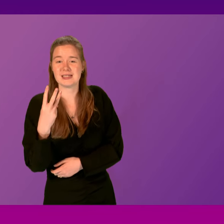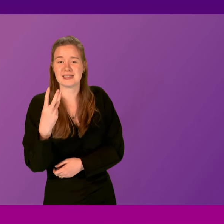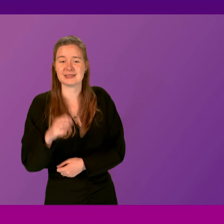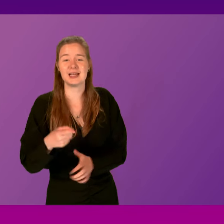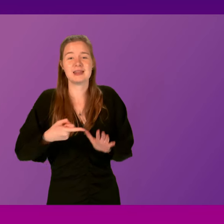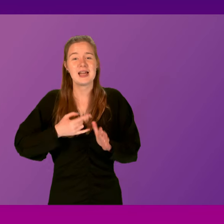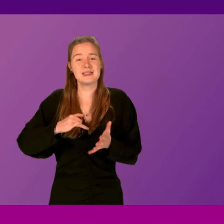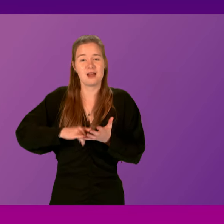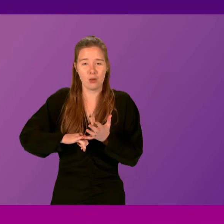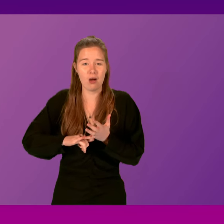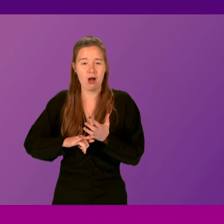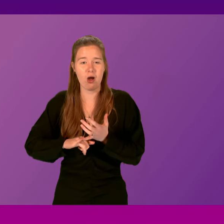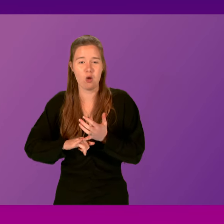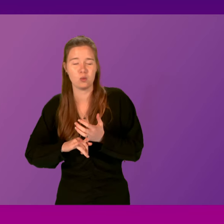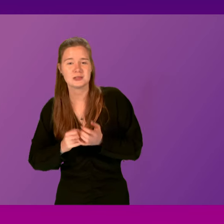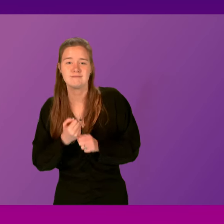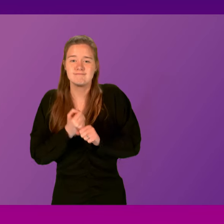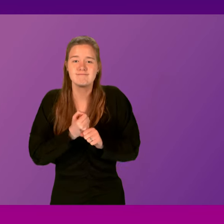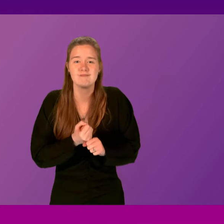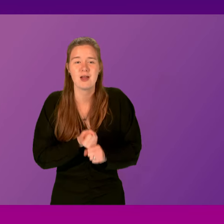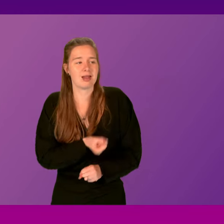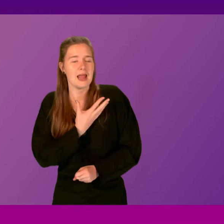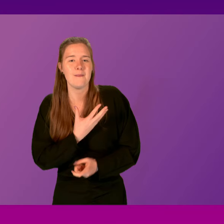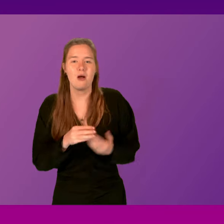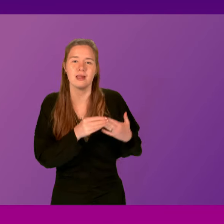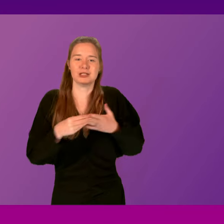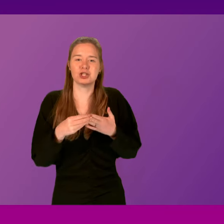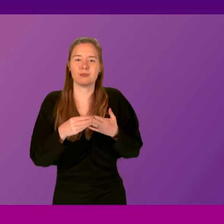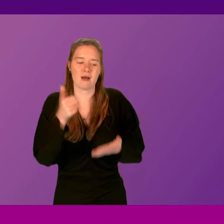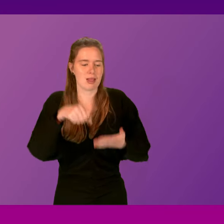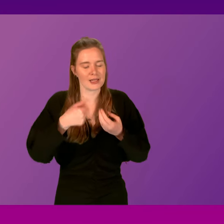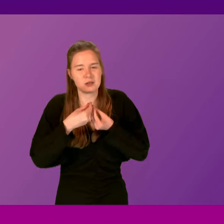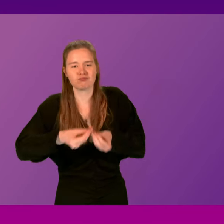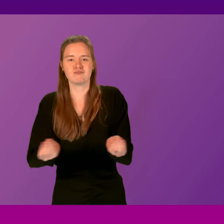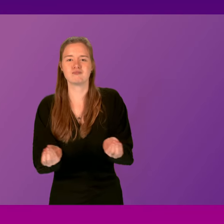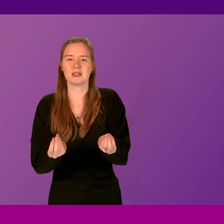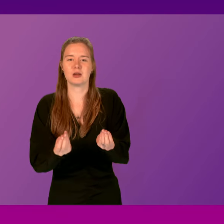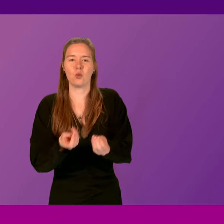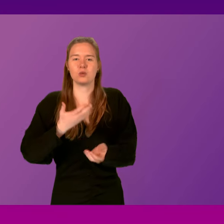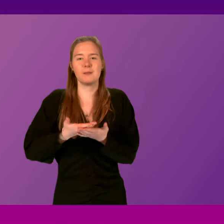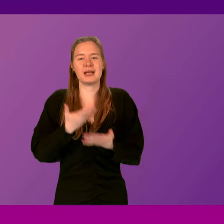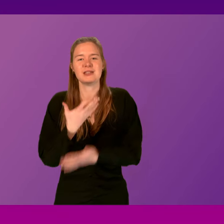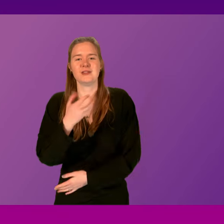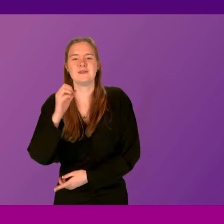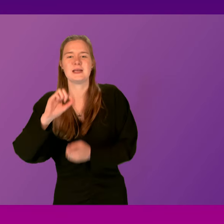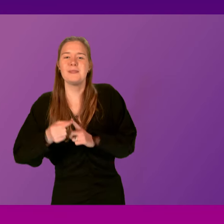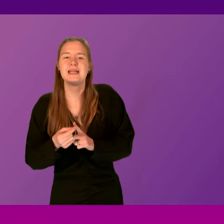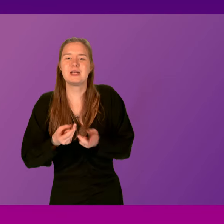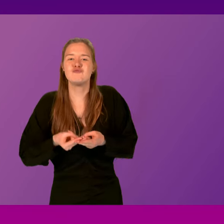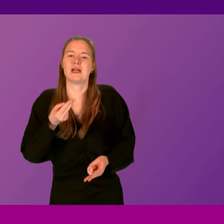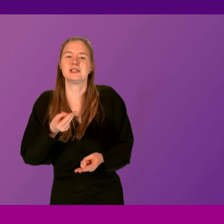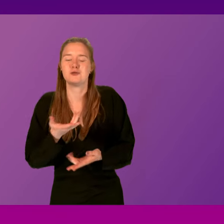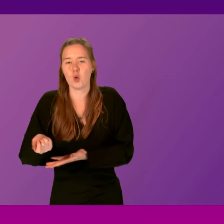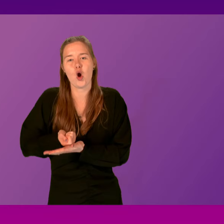The Anas Awar who is touting for the Labour leadership, put out a letter demanding a 50p rate for those who earn £100,000.